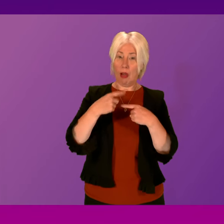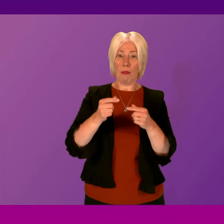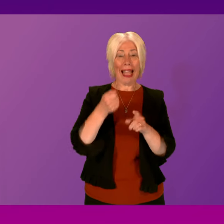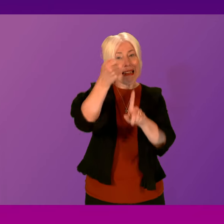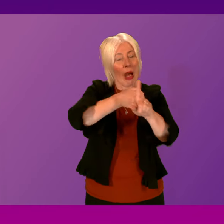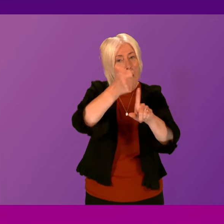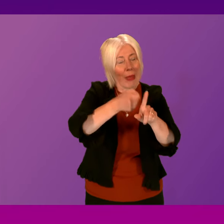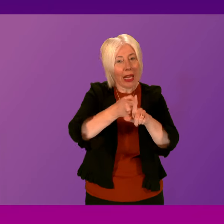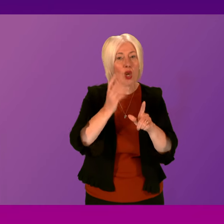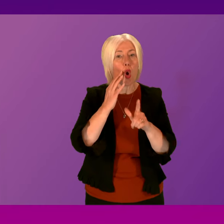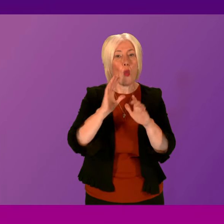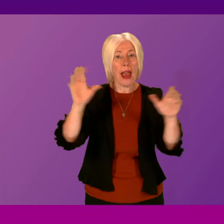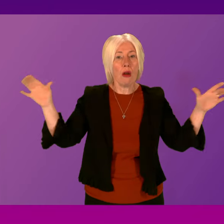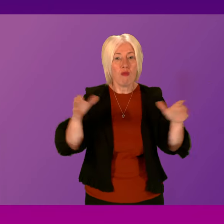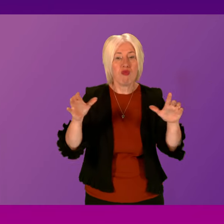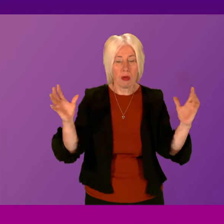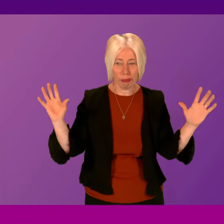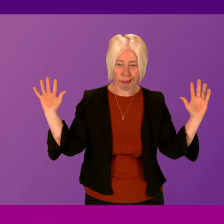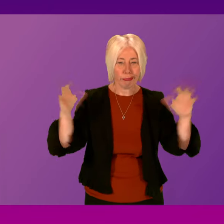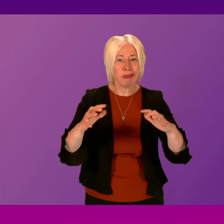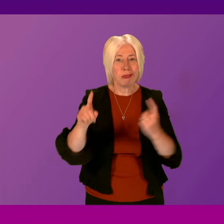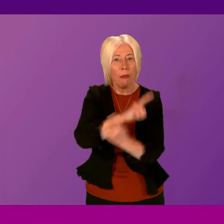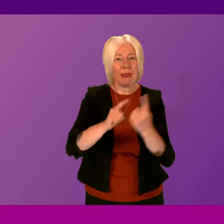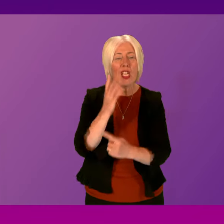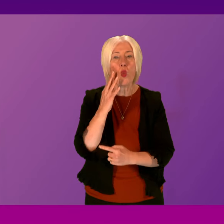will next meet? First minister.